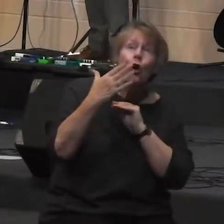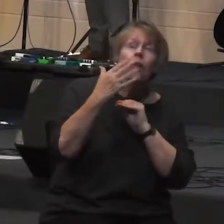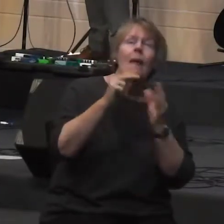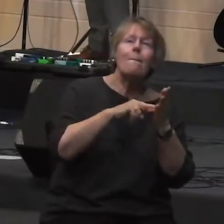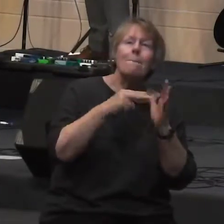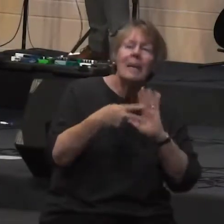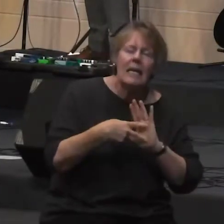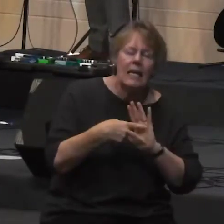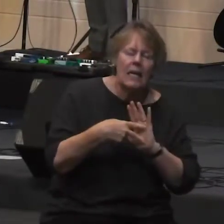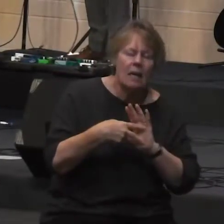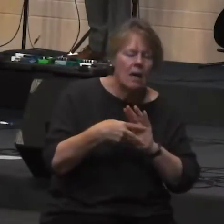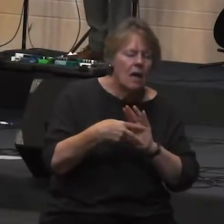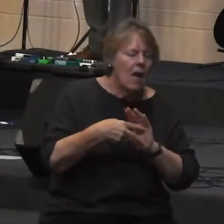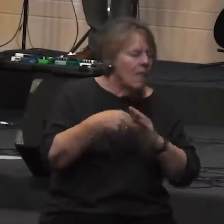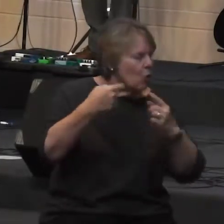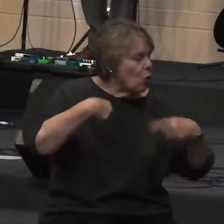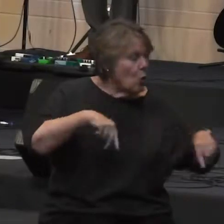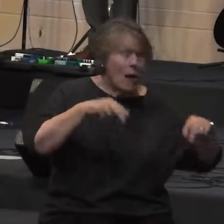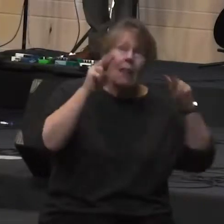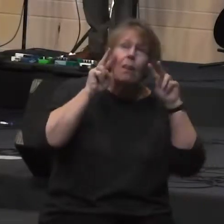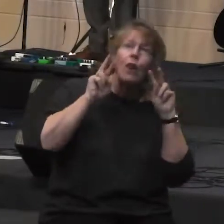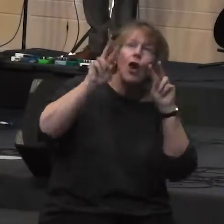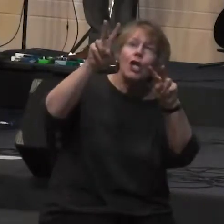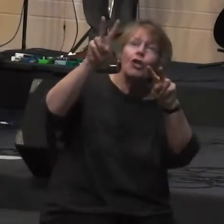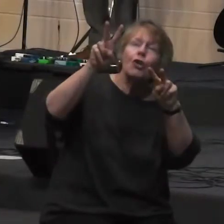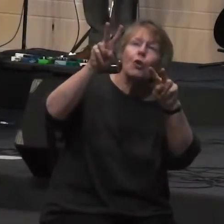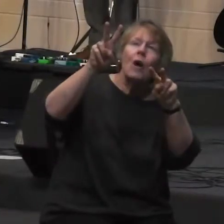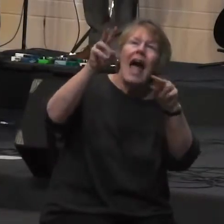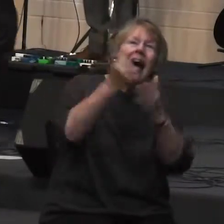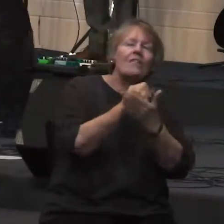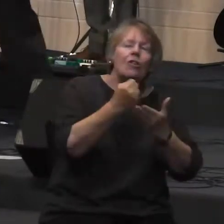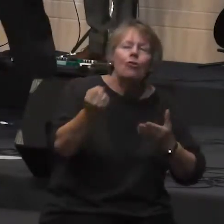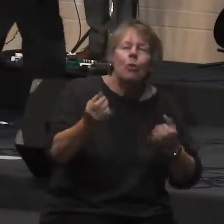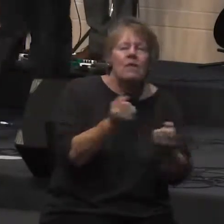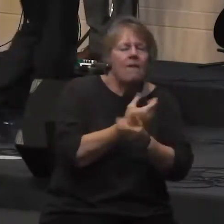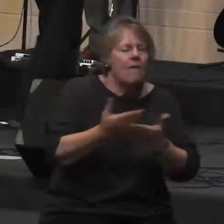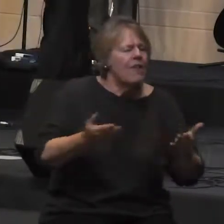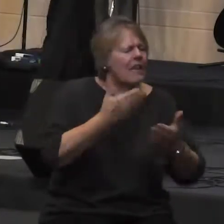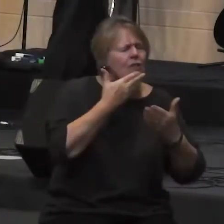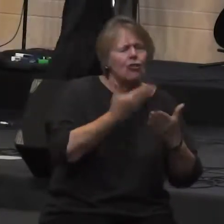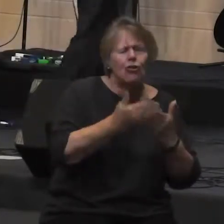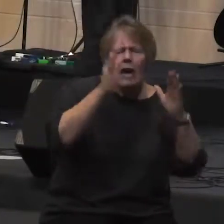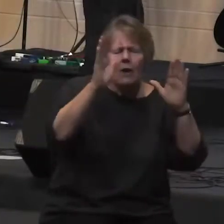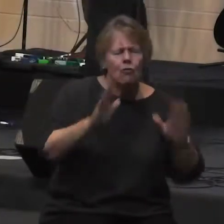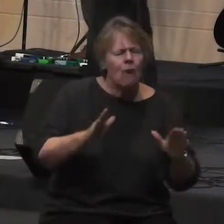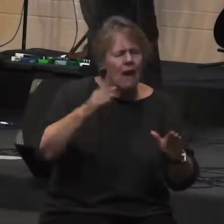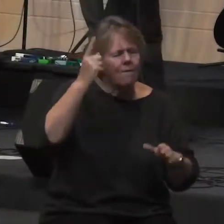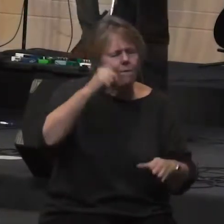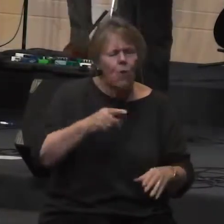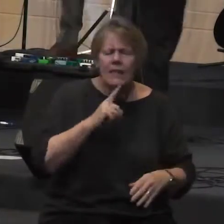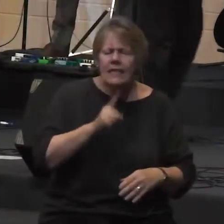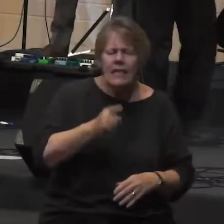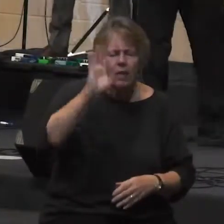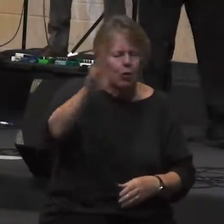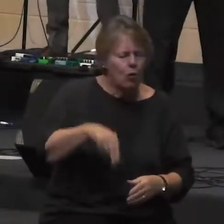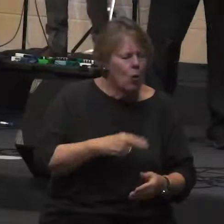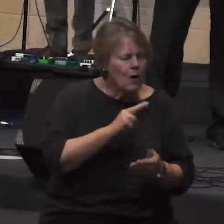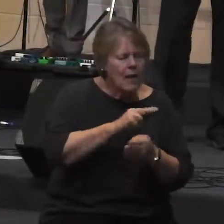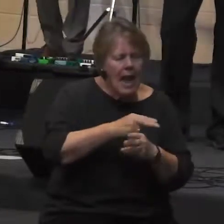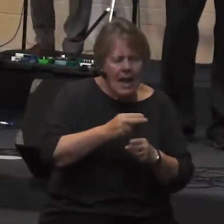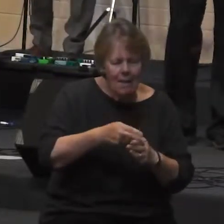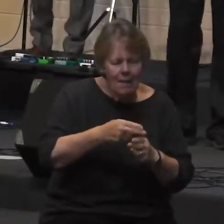to whom we look to as the source of all that is good and great for indeed your name is holy God we desire